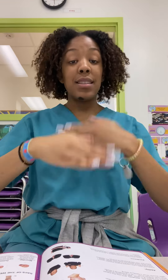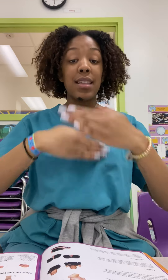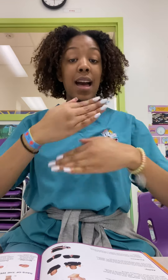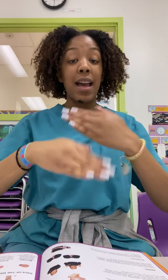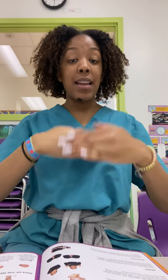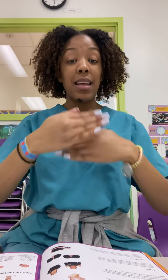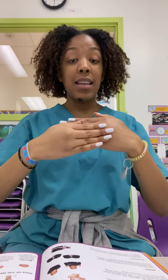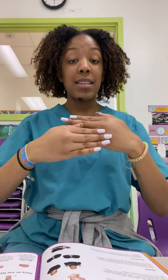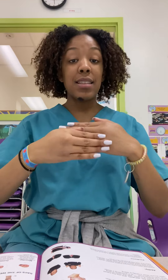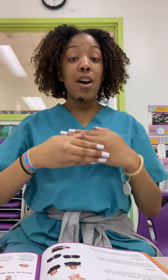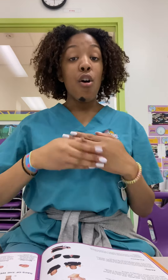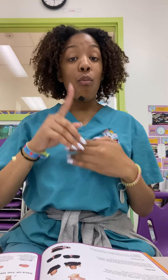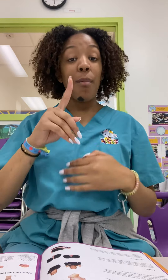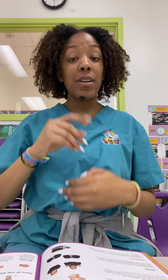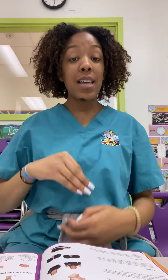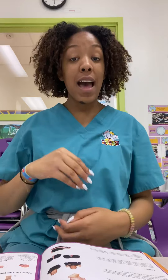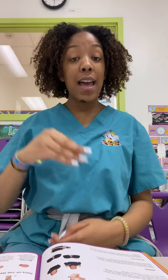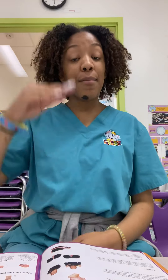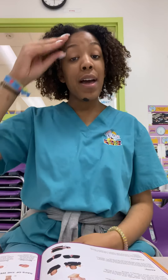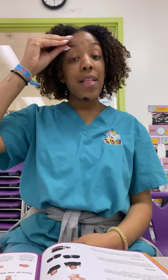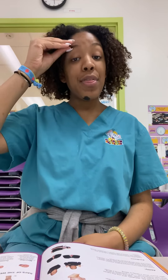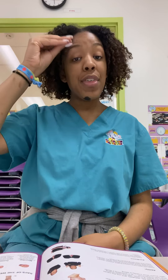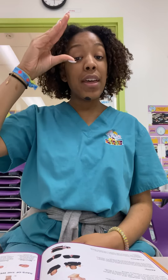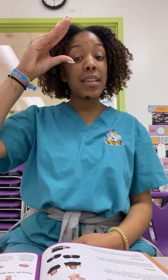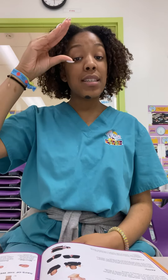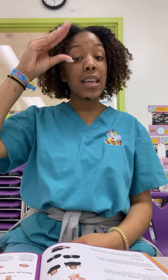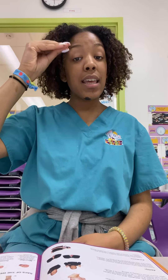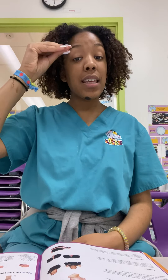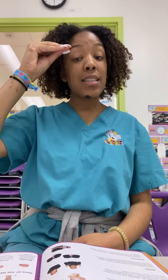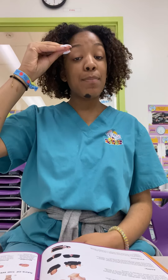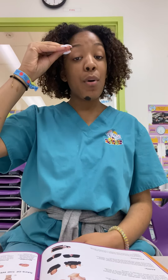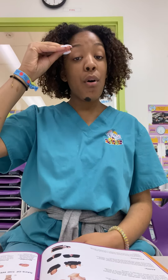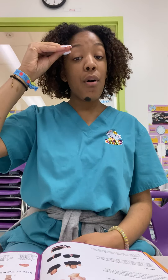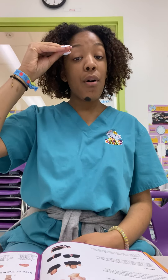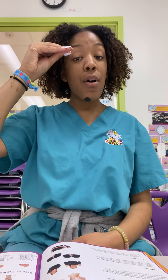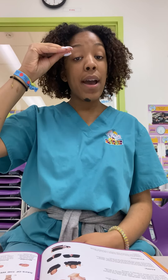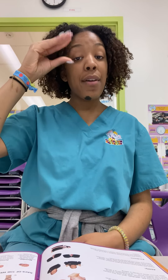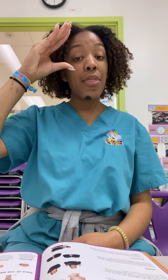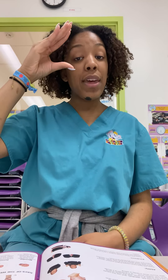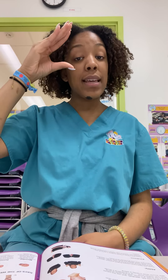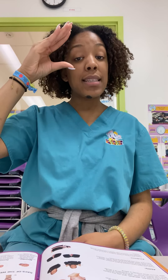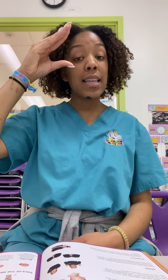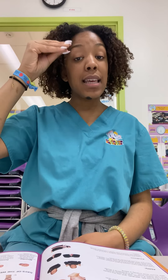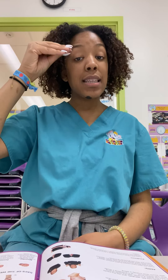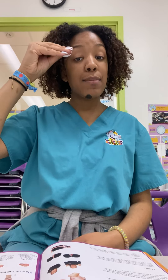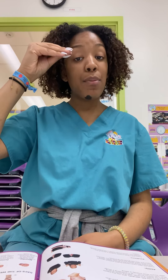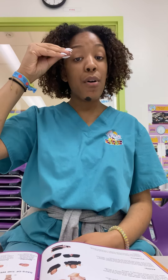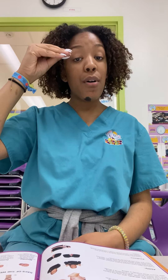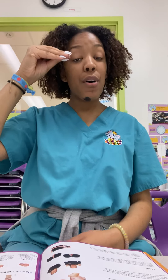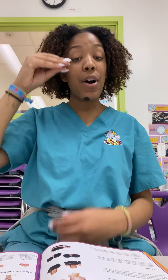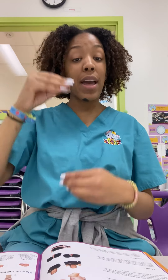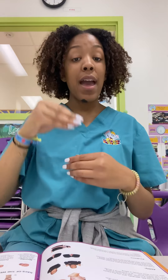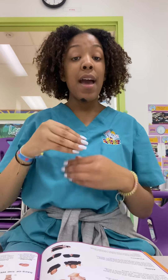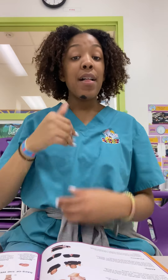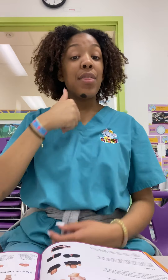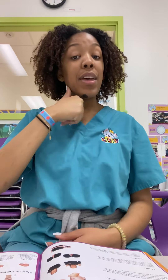kindness. One more time. This is boy. This is boy. This